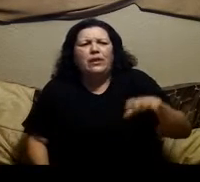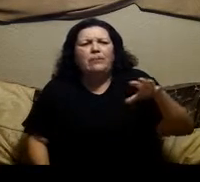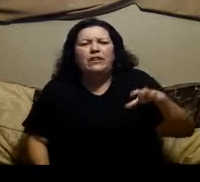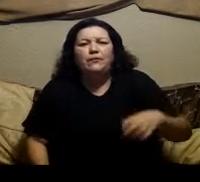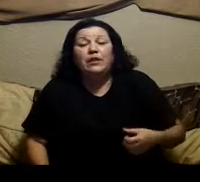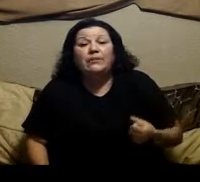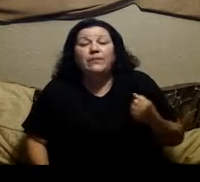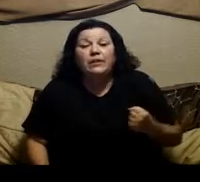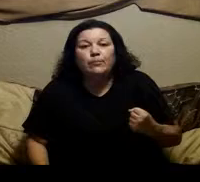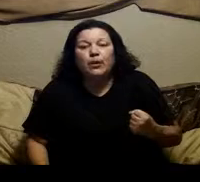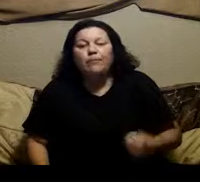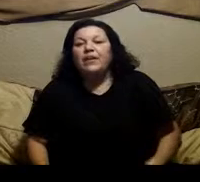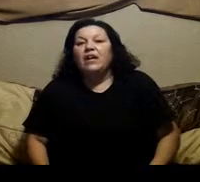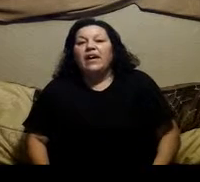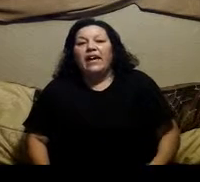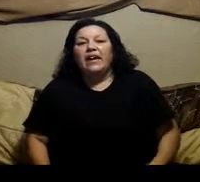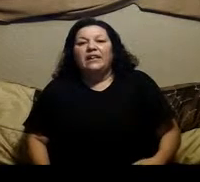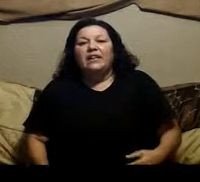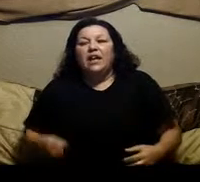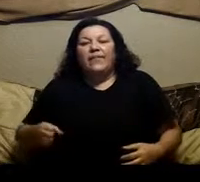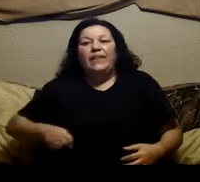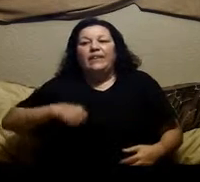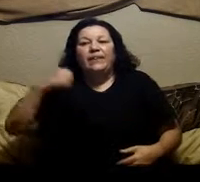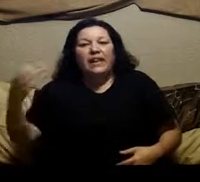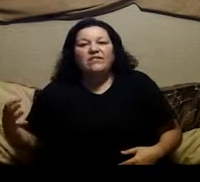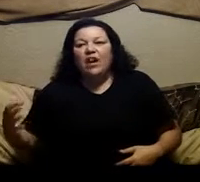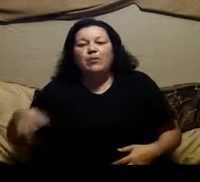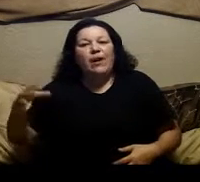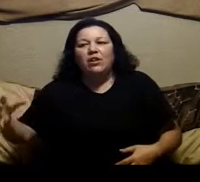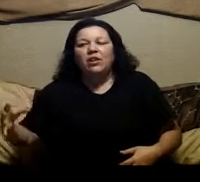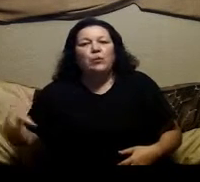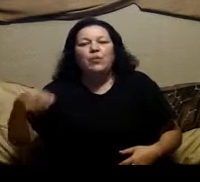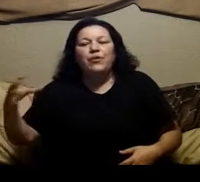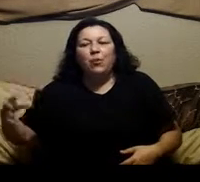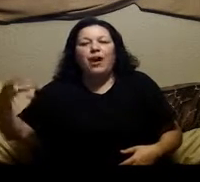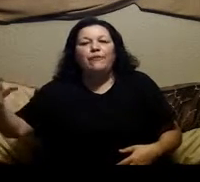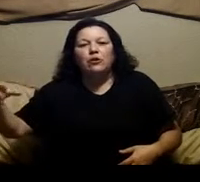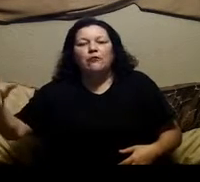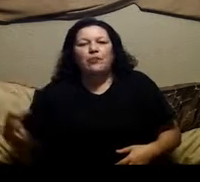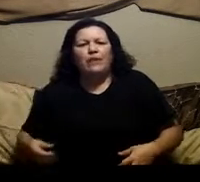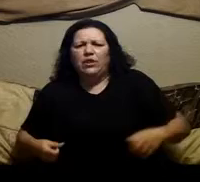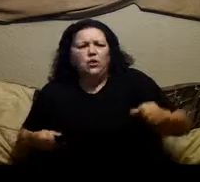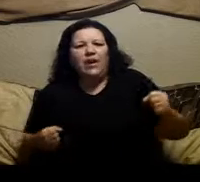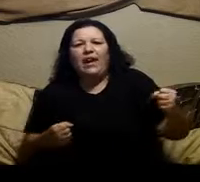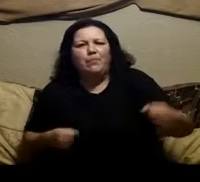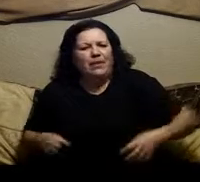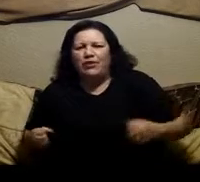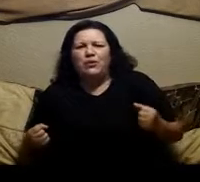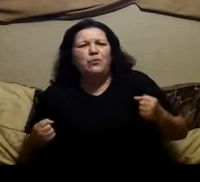it you feel invincible and the the next time you had an argument with your wife your girlfriend whatever you went had a beer and you